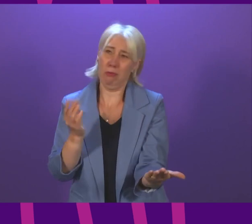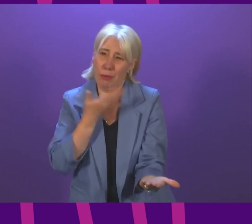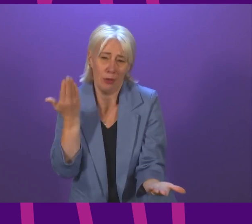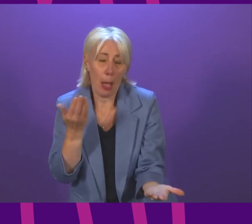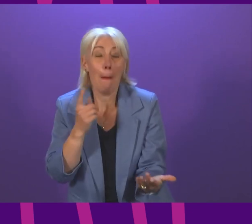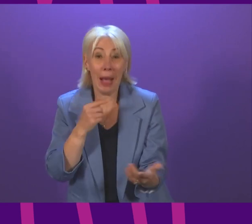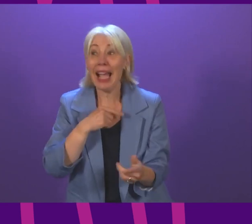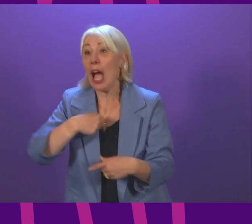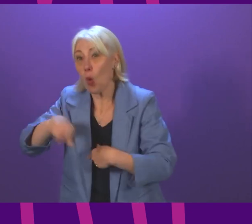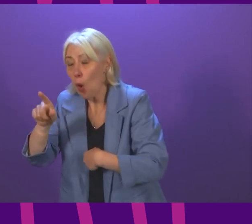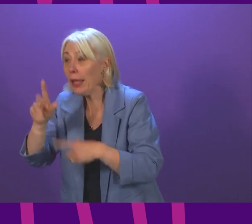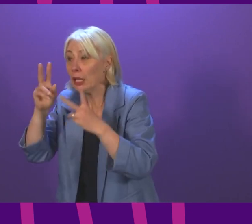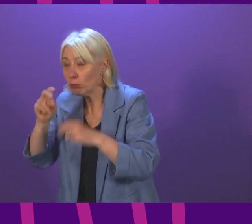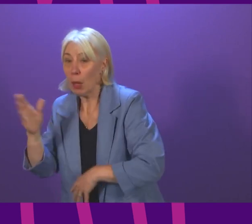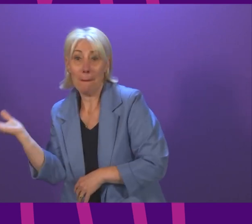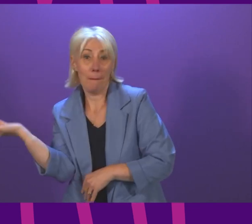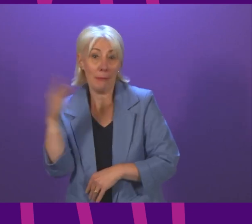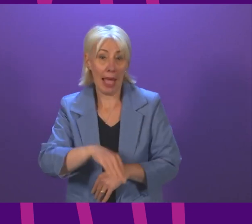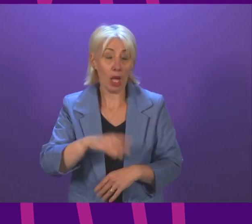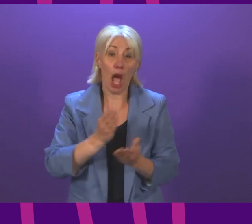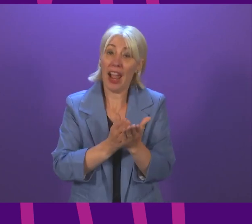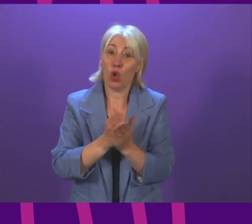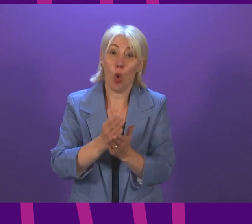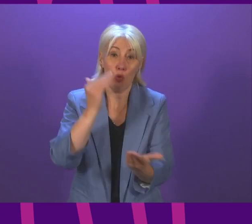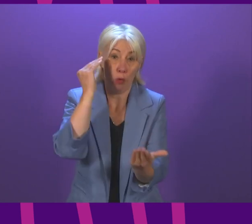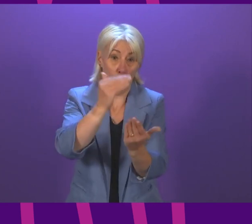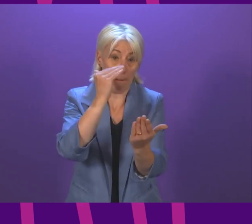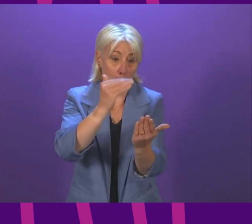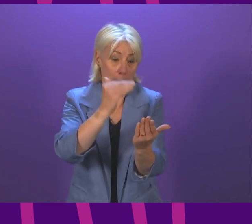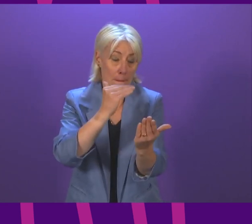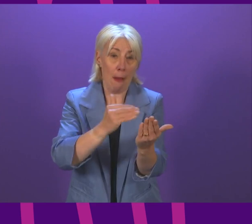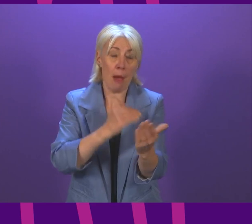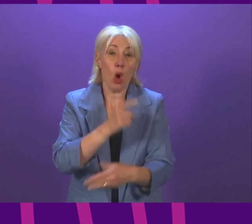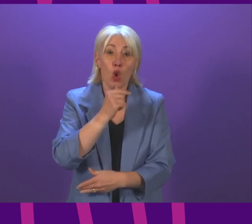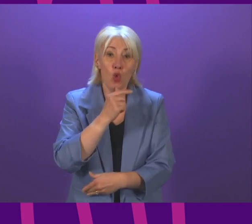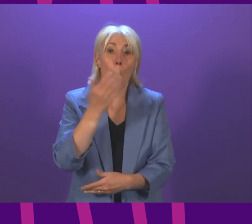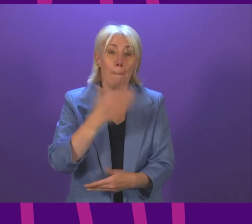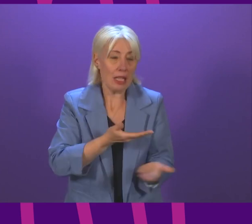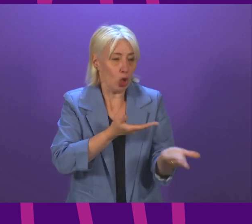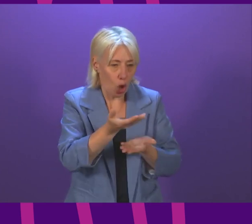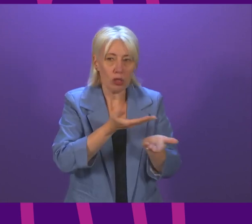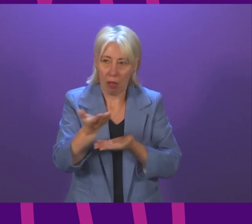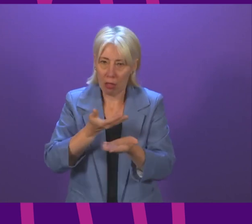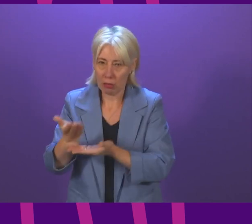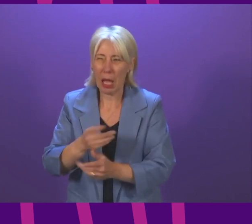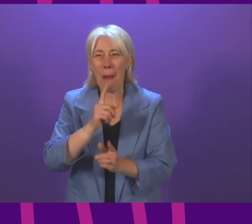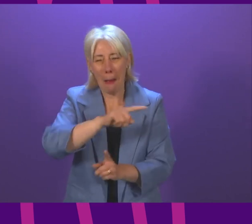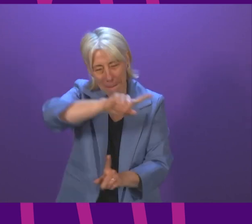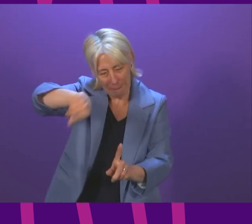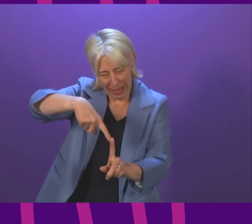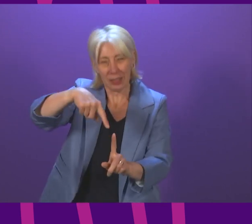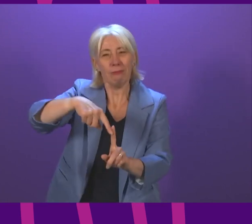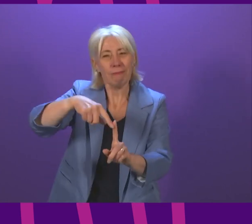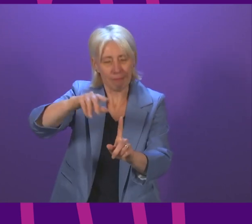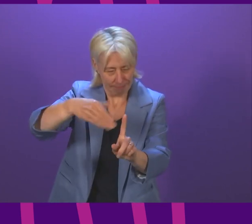back afterwards and go through every particular regulation and who precisely we have consulted on. But let's come back to the heart of the matter